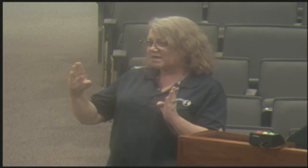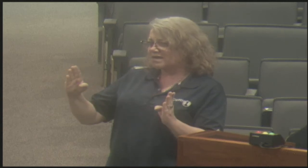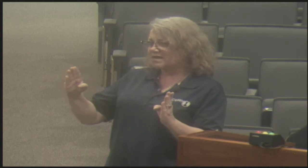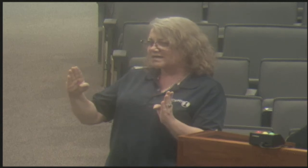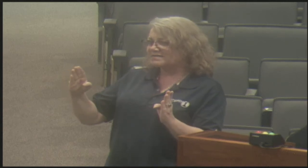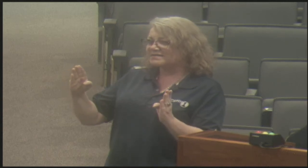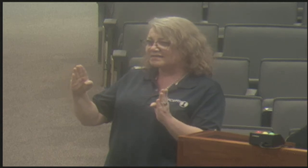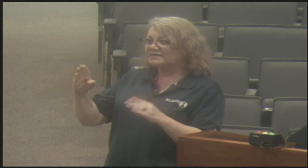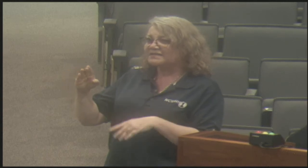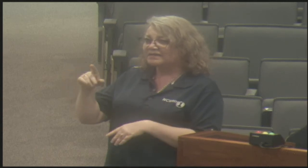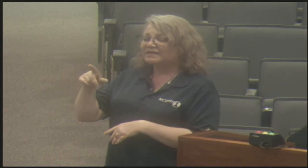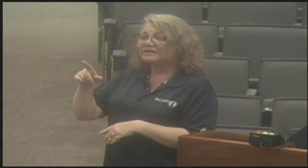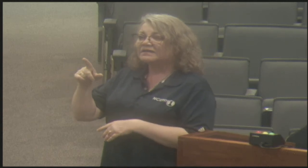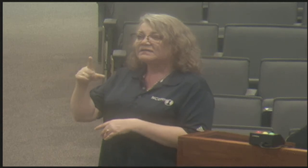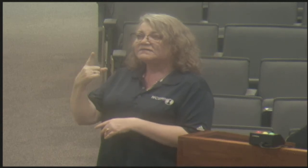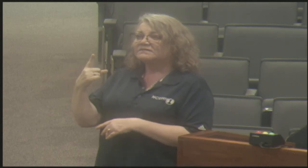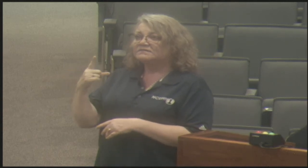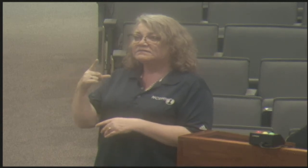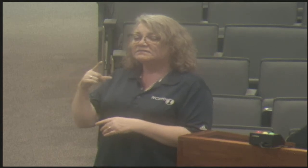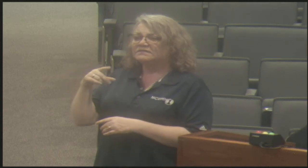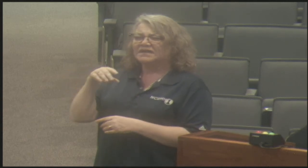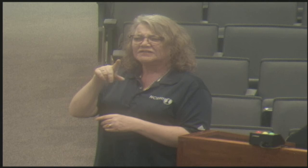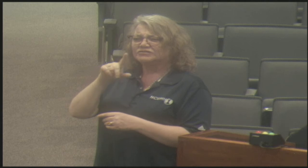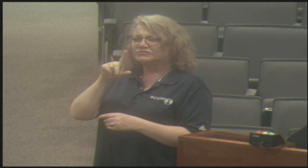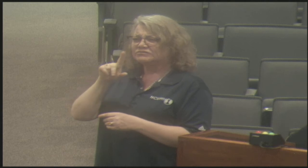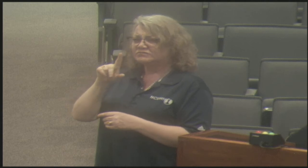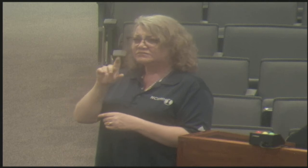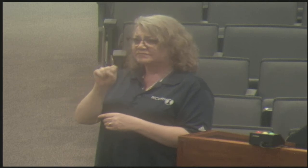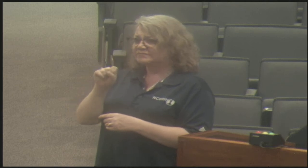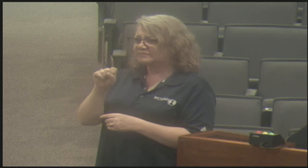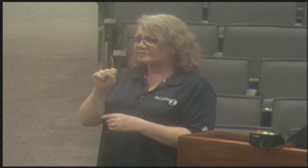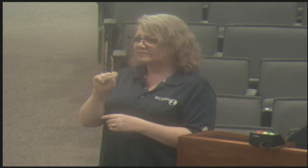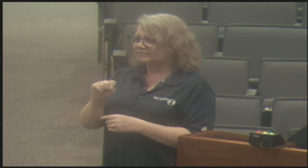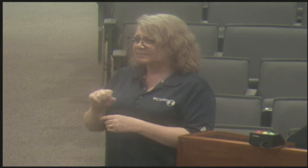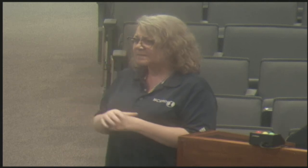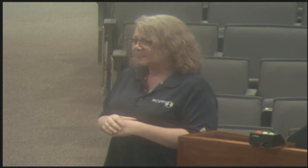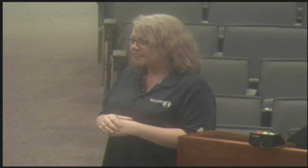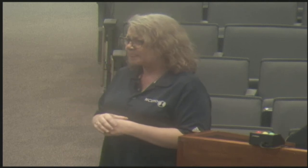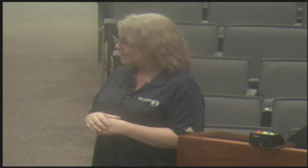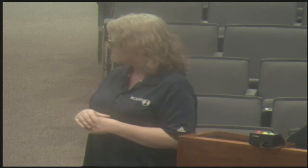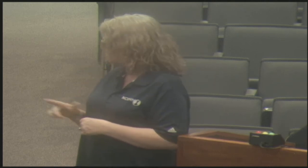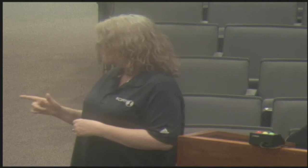bill that we're presenting will cover ages 0 to 21. Okay. Thank you.